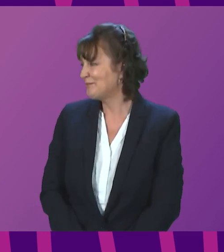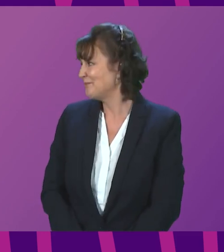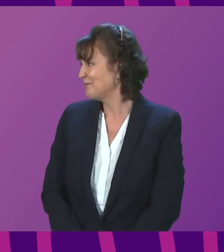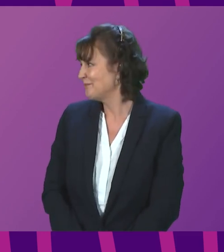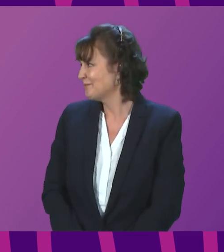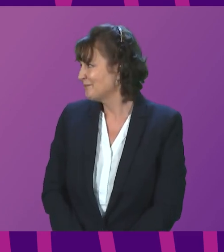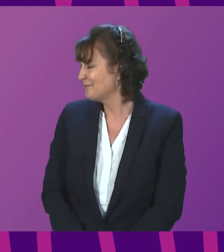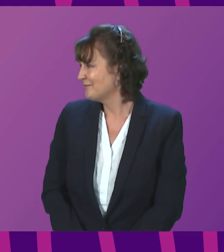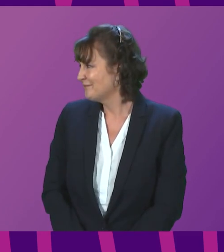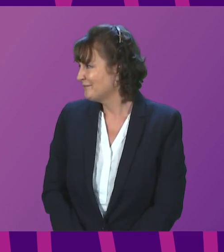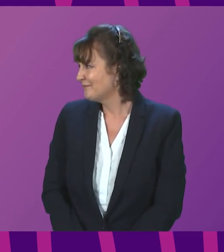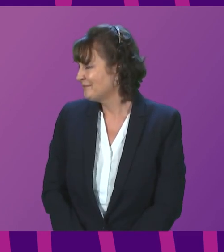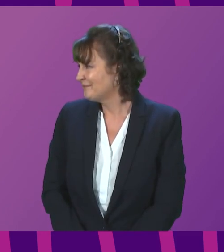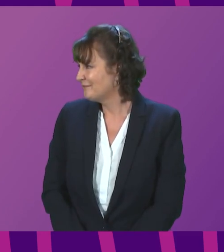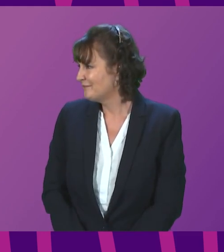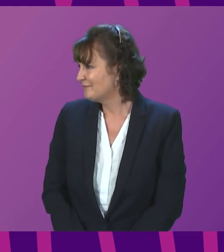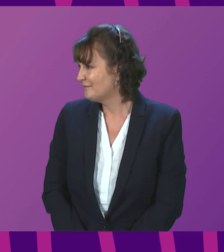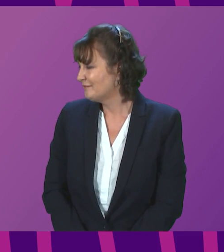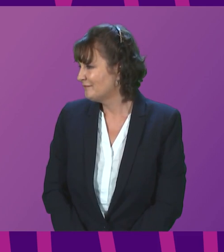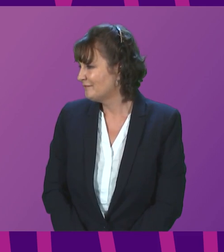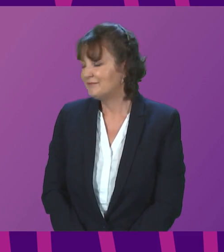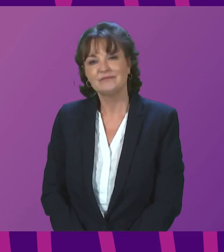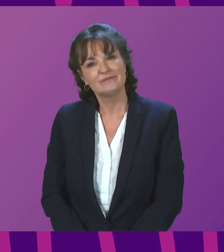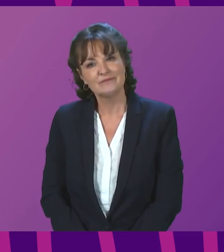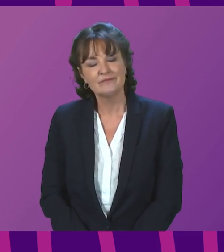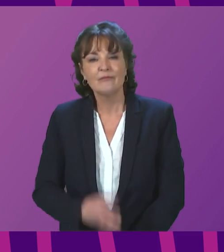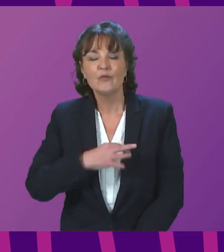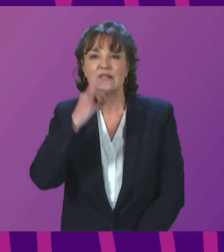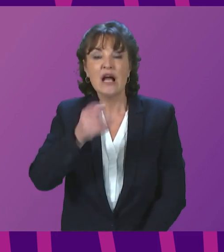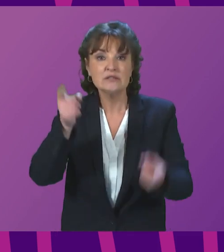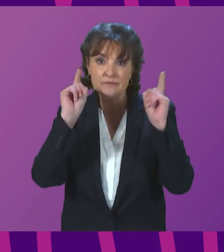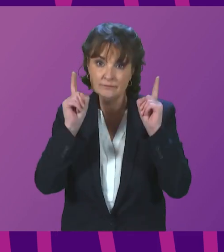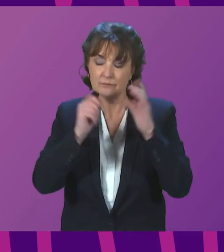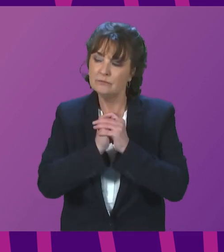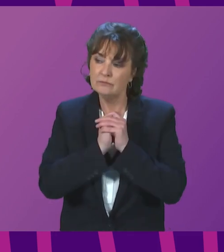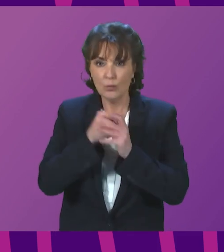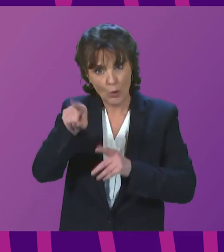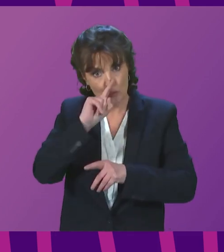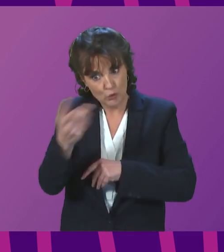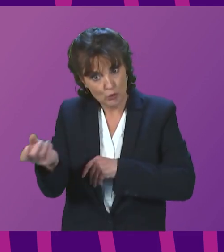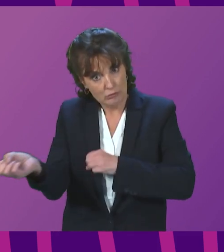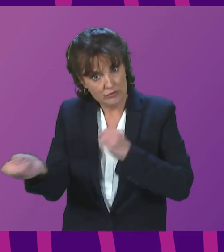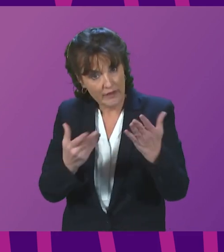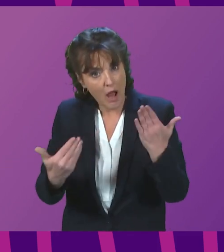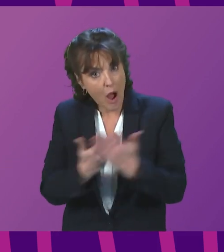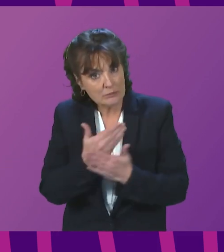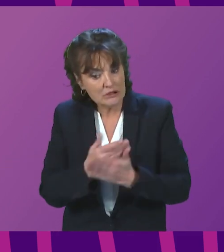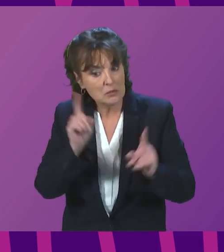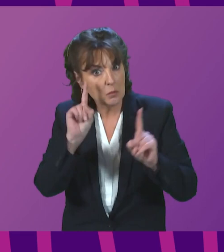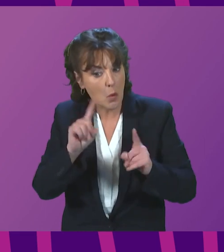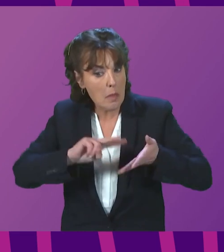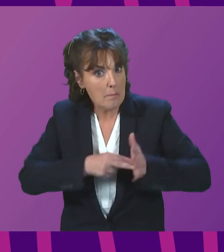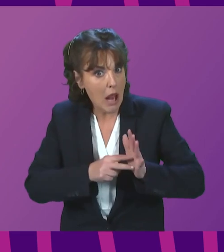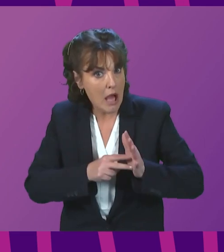number five, Donald Cameron. To ask the First Minister whether she will provide an update on the spring rollout of the COVID-19